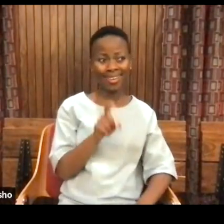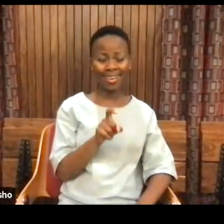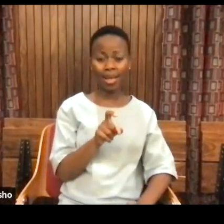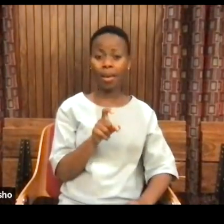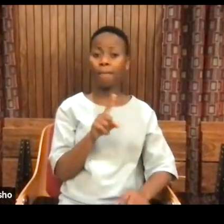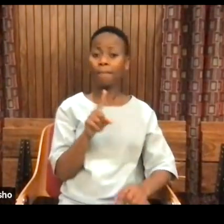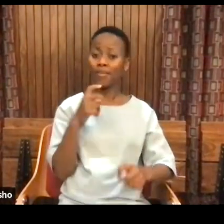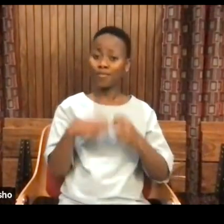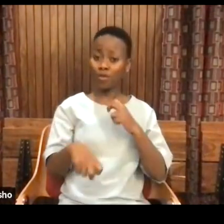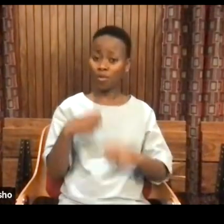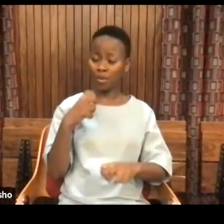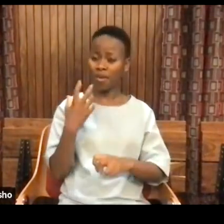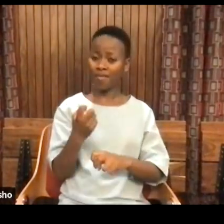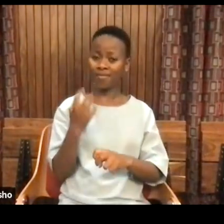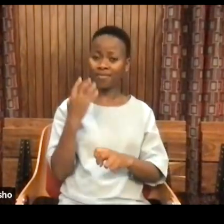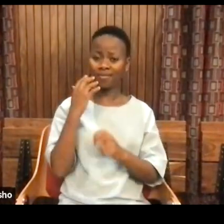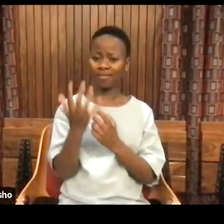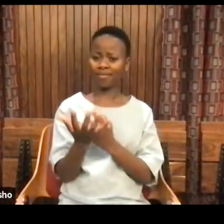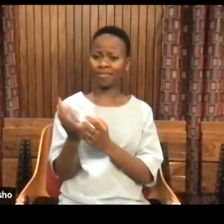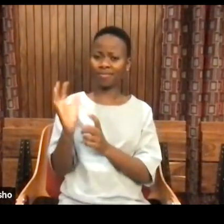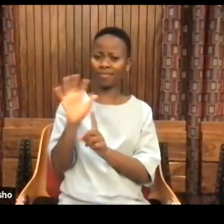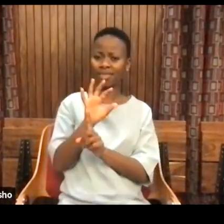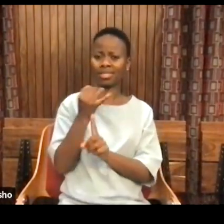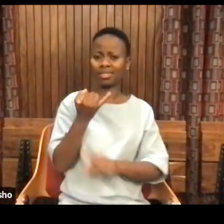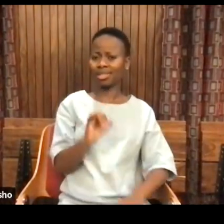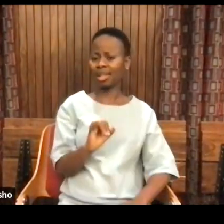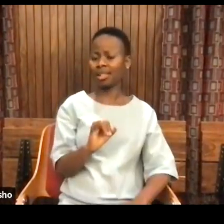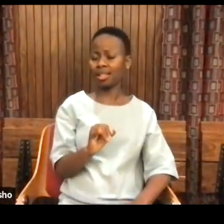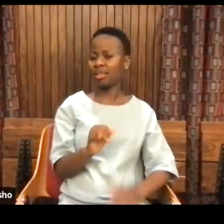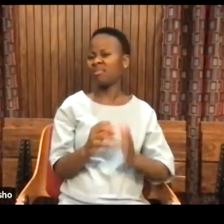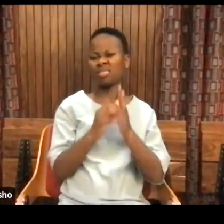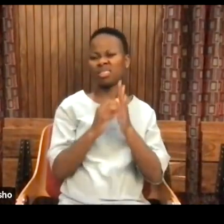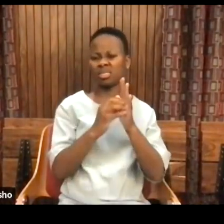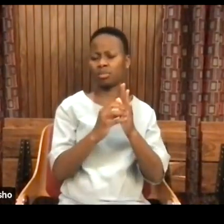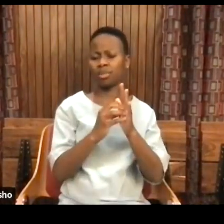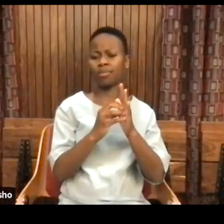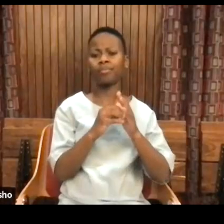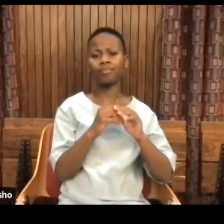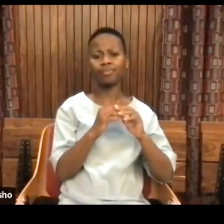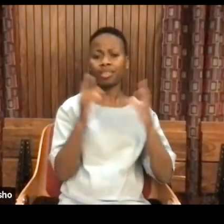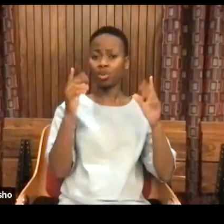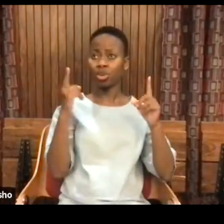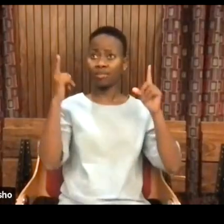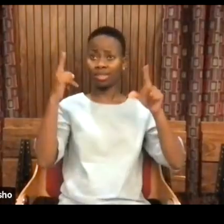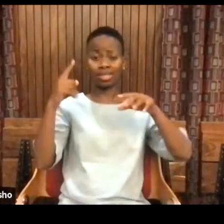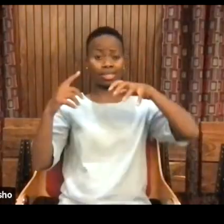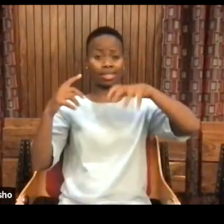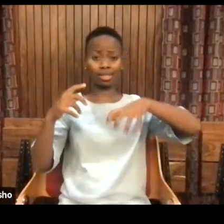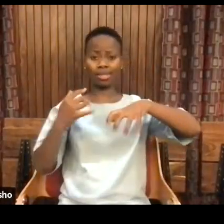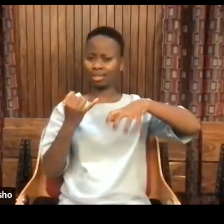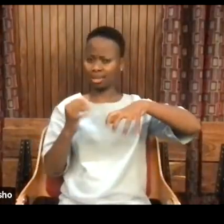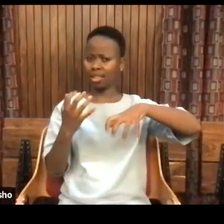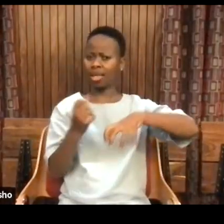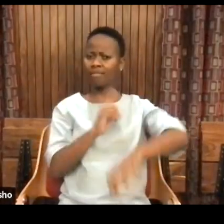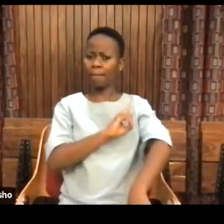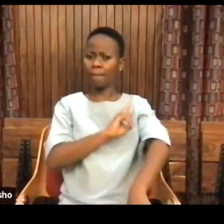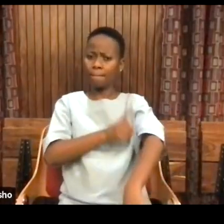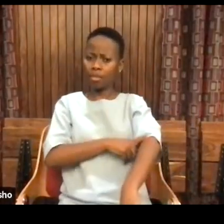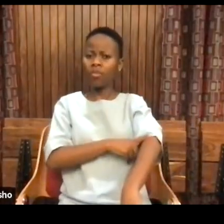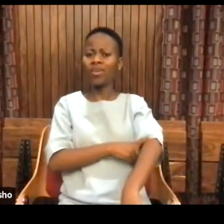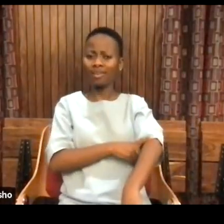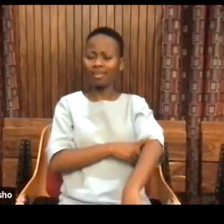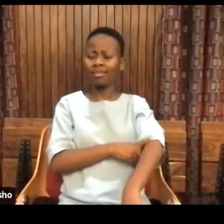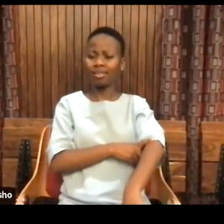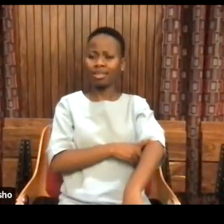Occupied Azania, whereby, for example, the university, the neoliberal university still holds power over the very